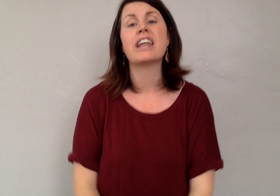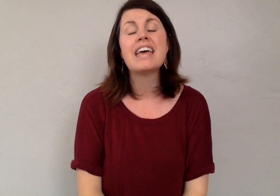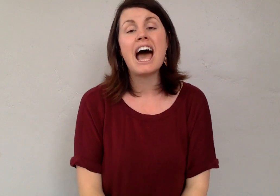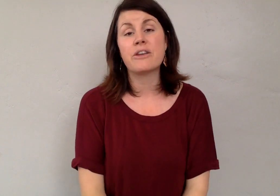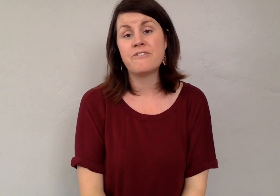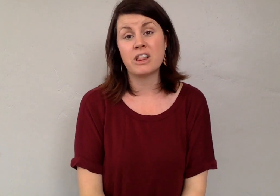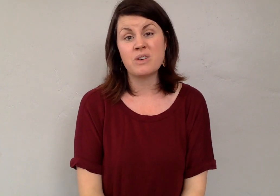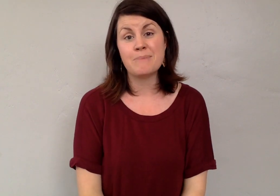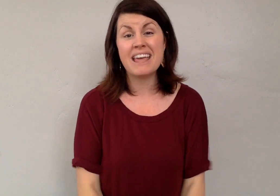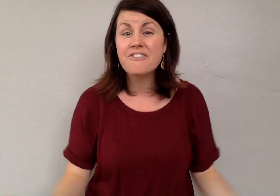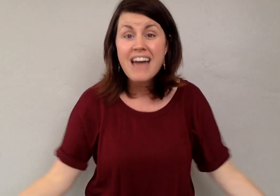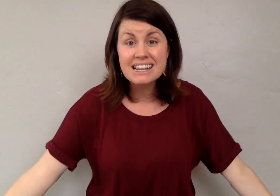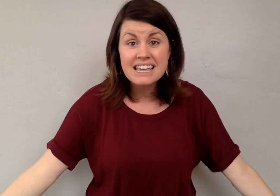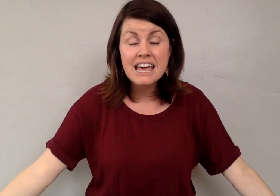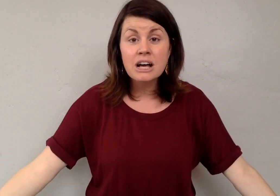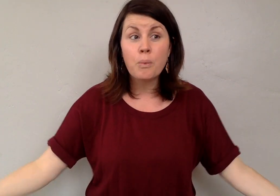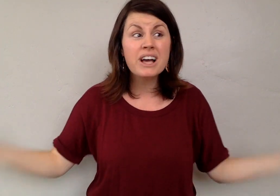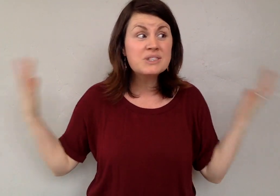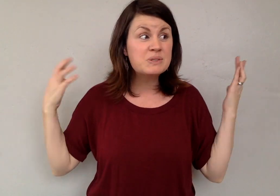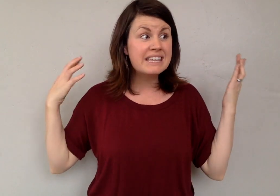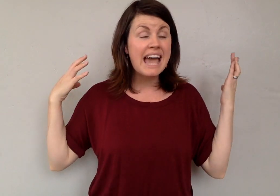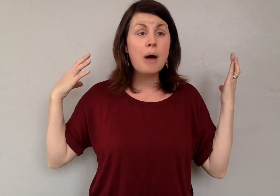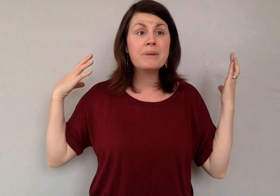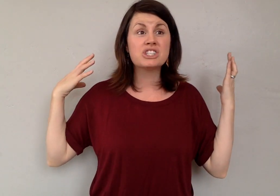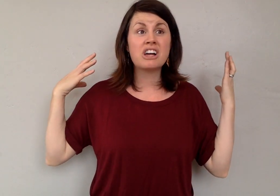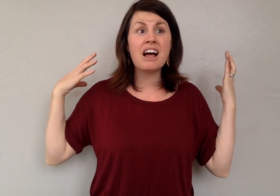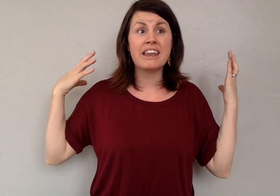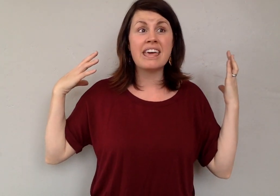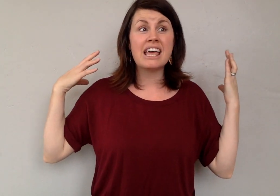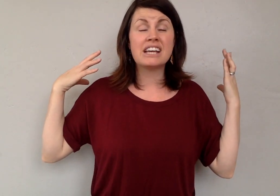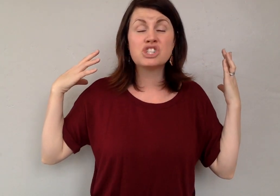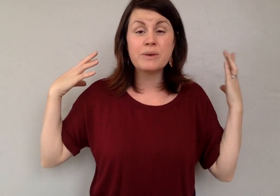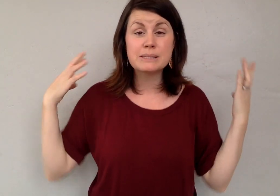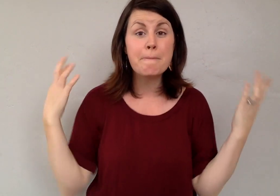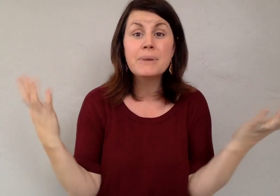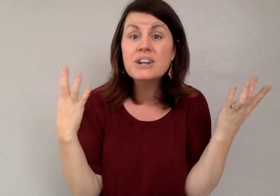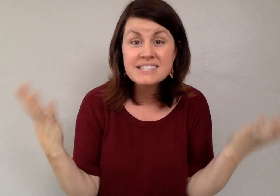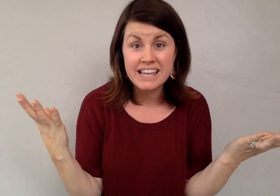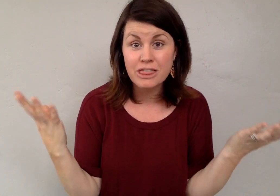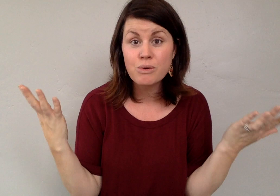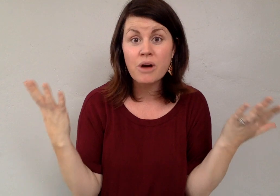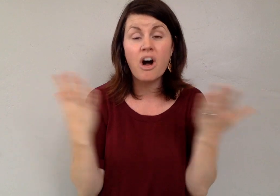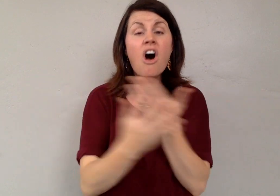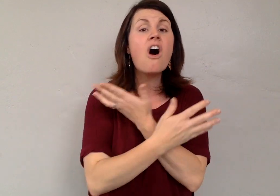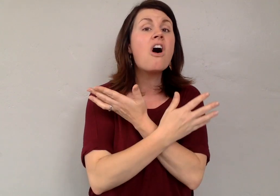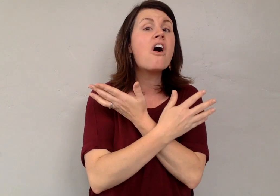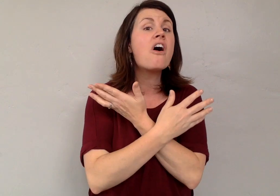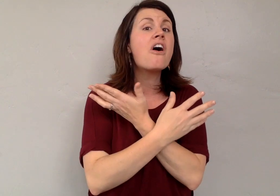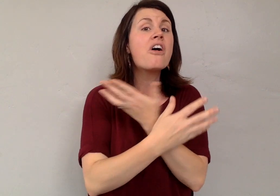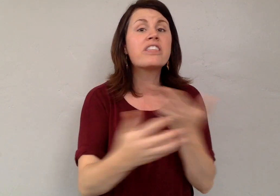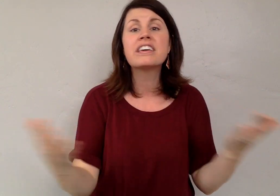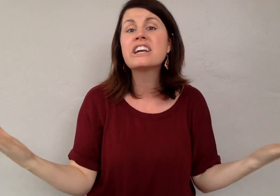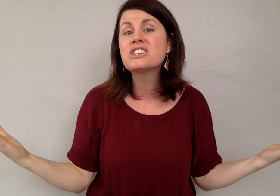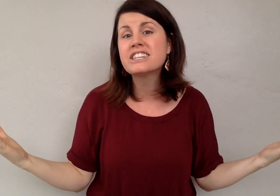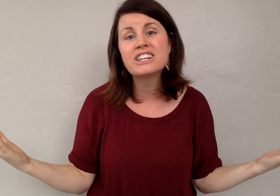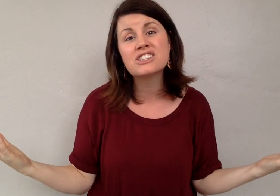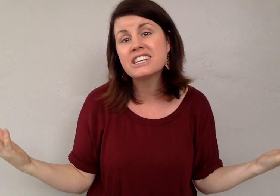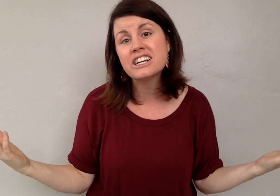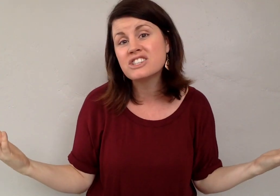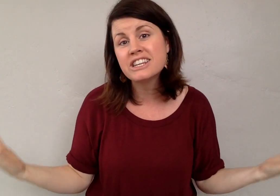how to follow Him. In fact, we also see how much God has shown us mercy throughout all the years and years and years and